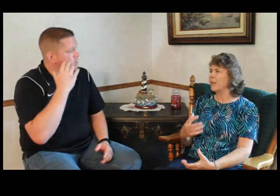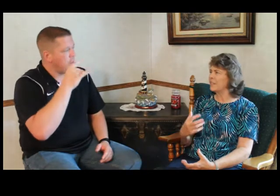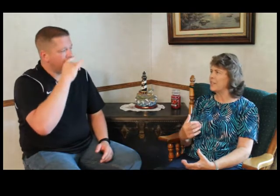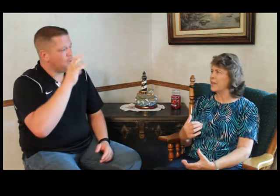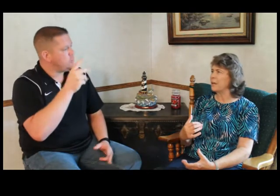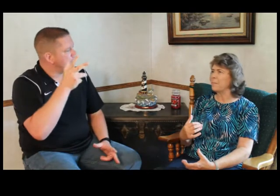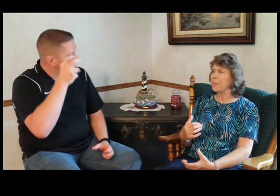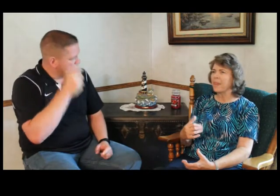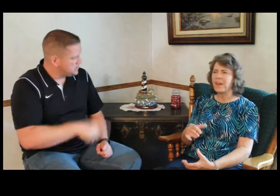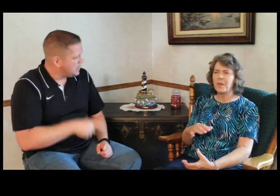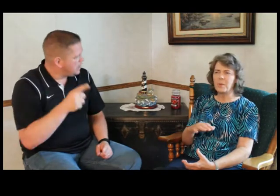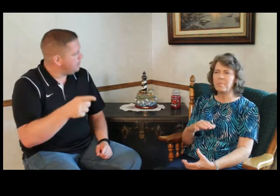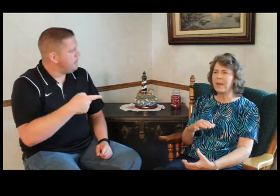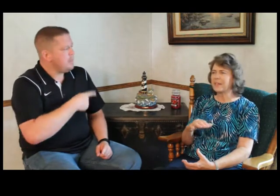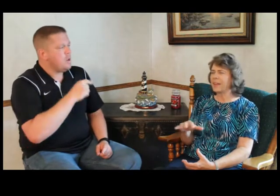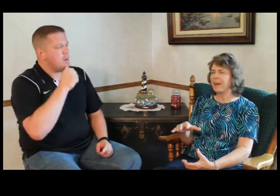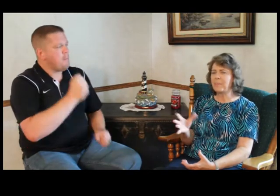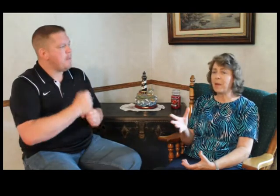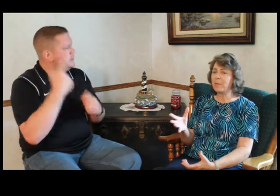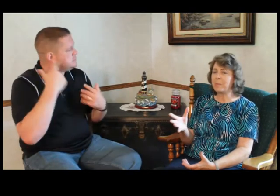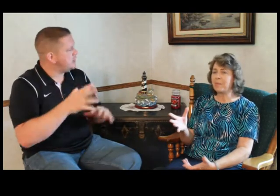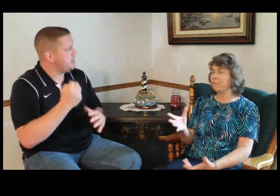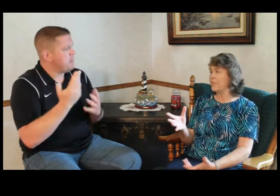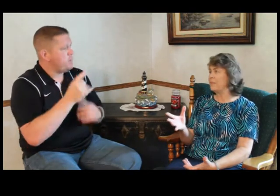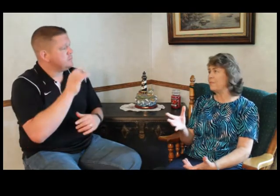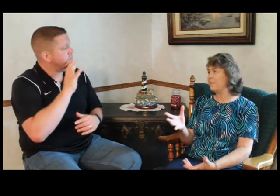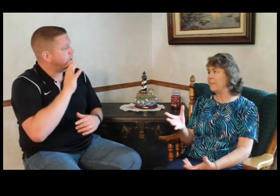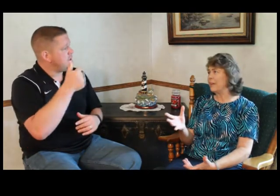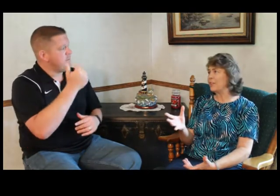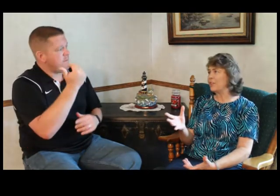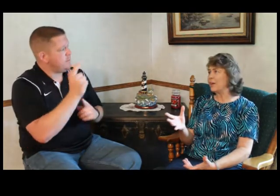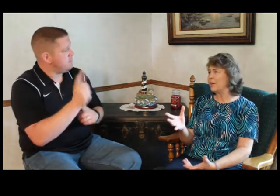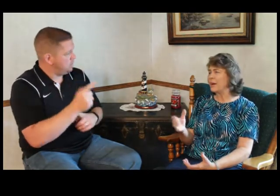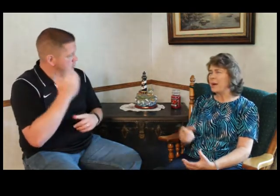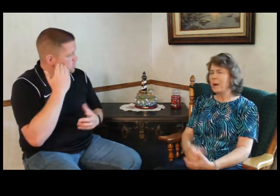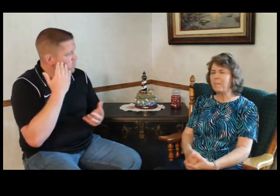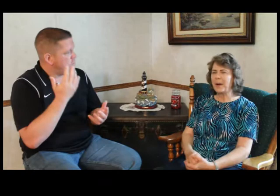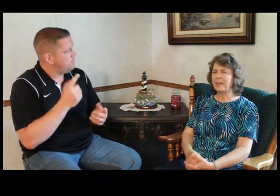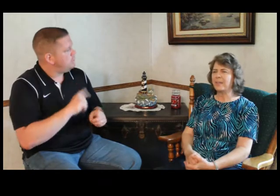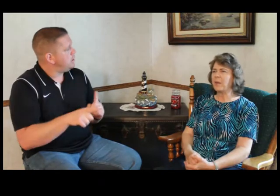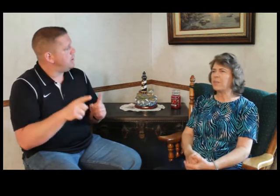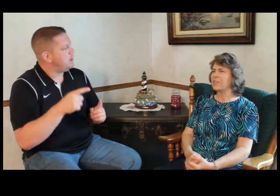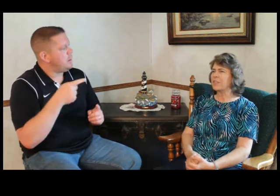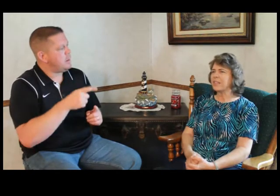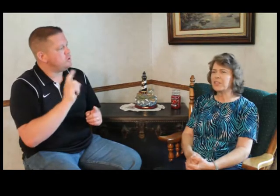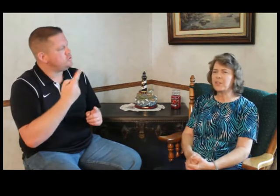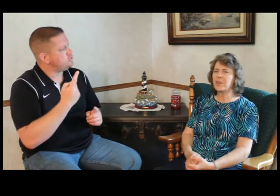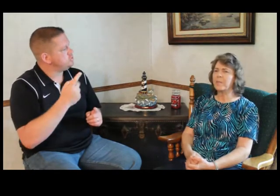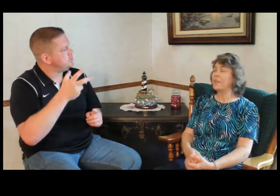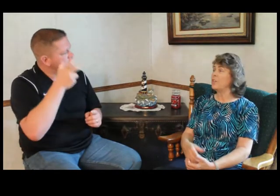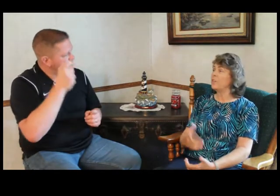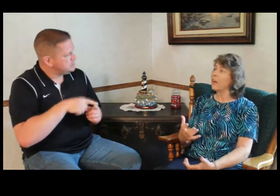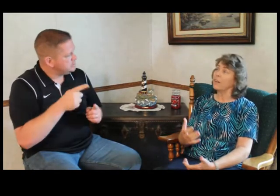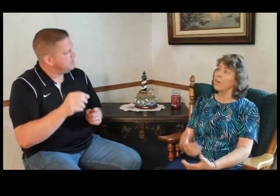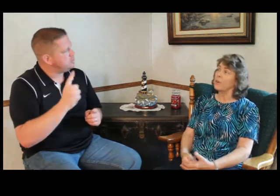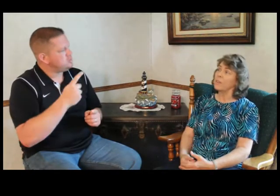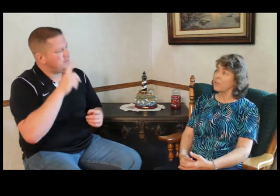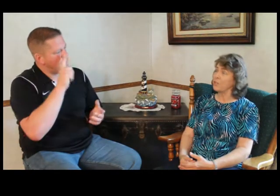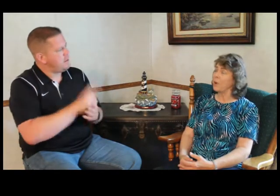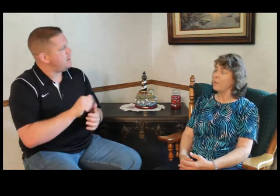listen to him. They wouldn't make a sound. He may only speak 10, 15 minutes, you know, but they would just listen to him. And they just fell in love with him just the way he